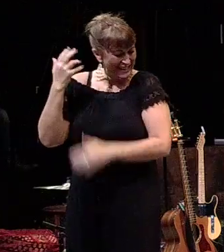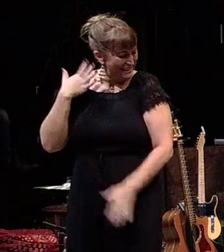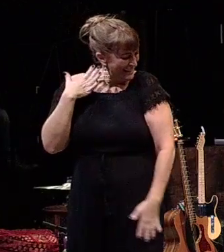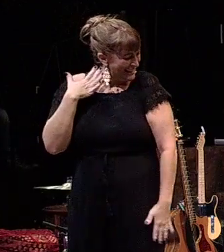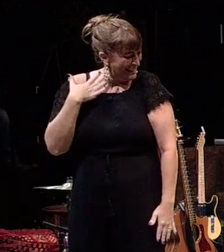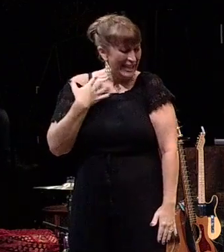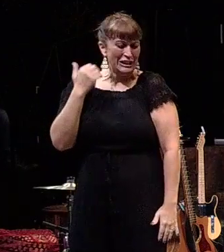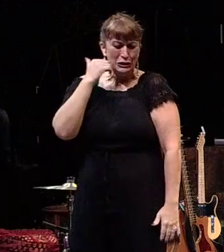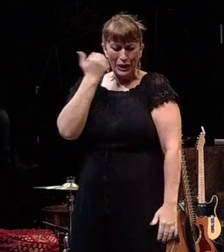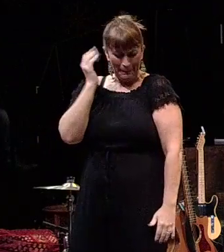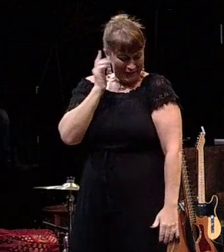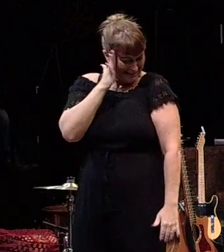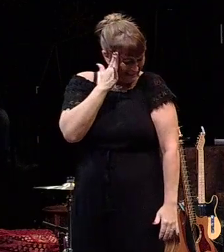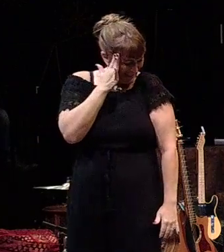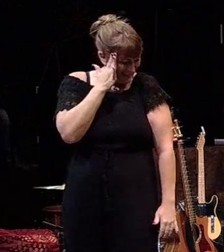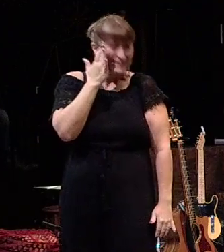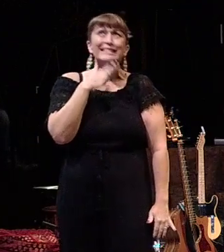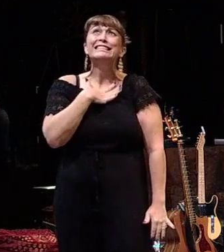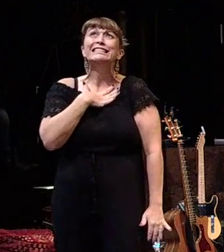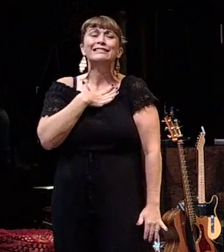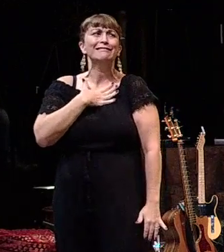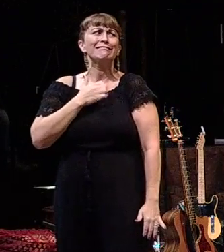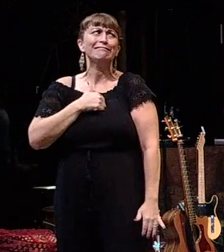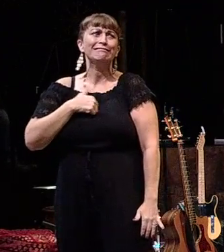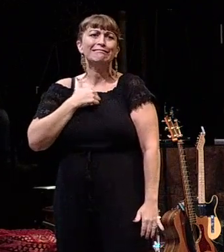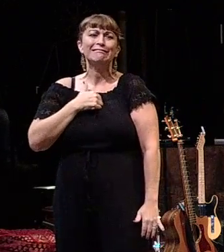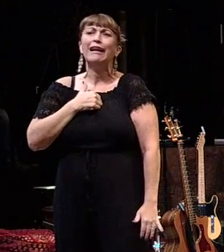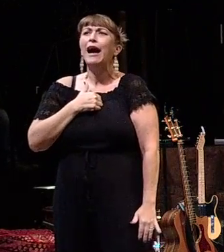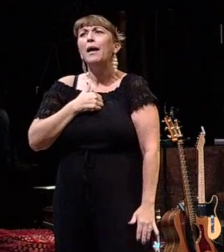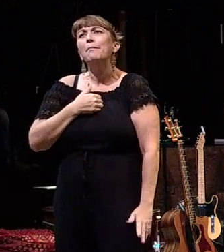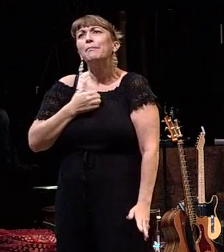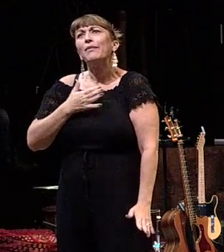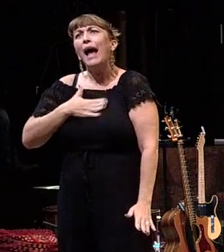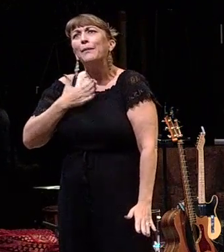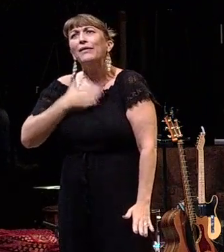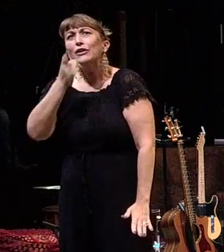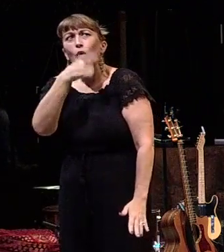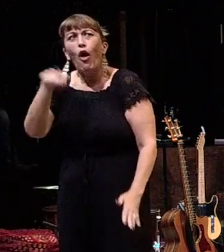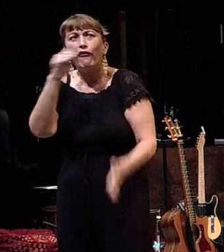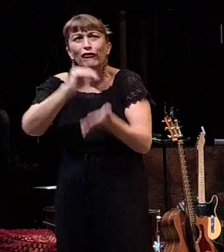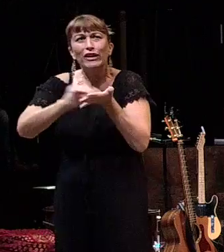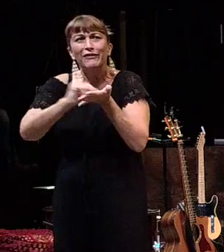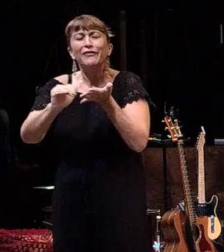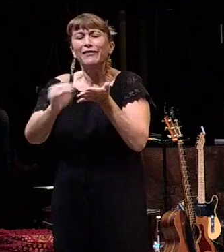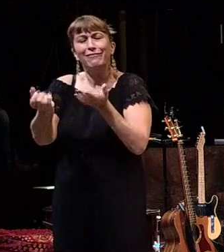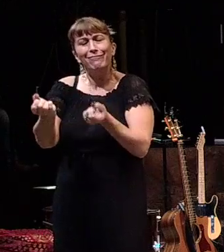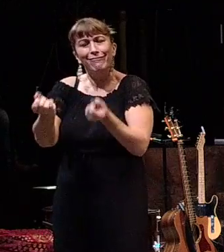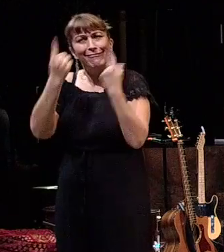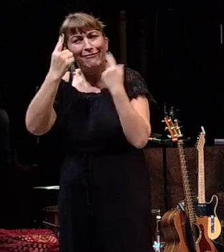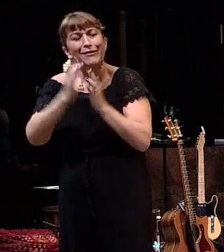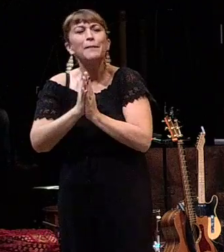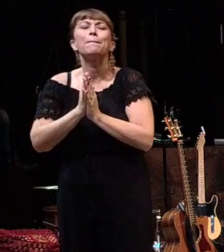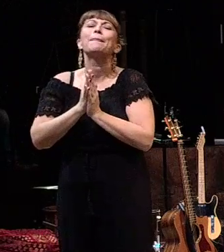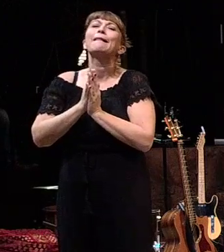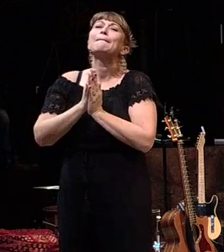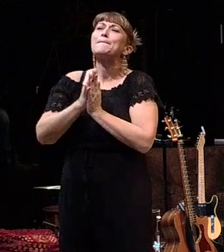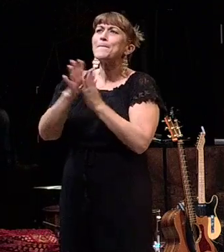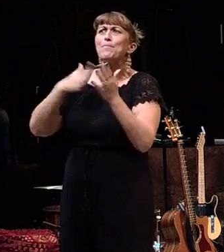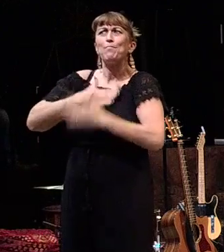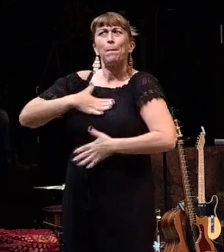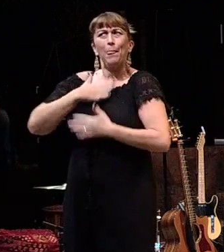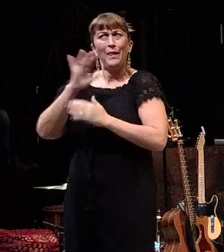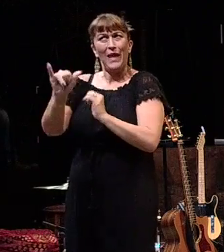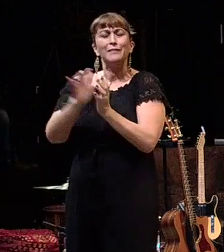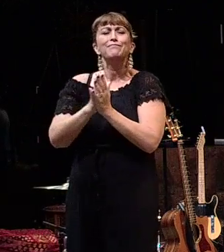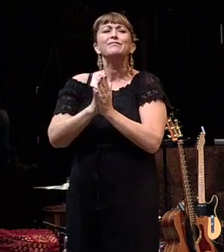I know, it's my shame. I'm sorry. I just, I'm glad that you guys are so forgiving and that you guys are, I appreciate